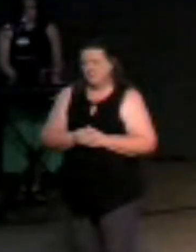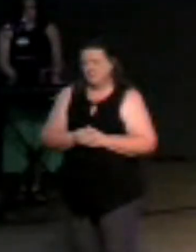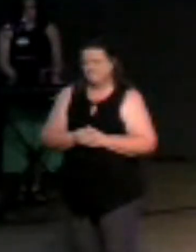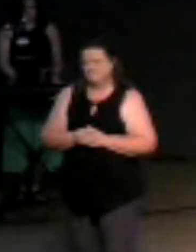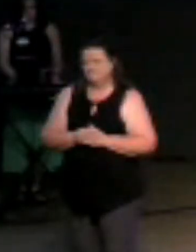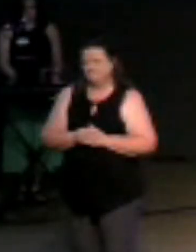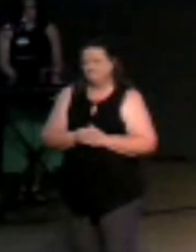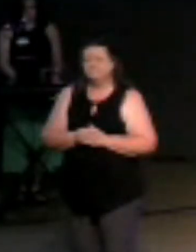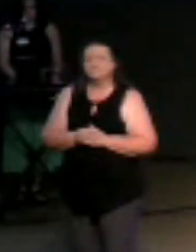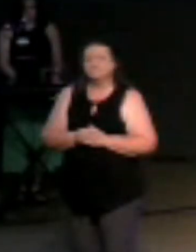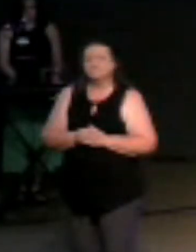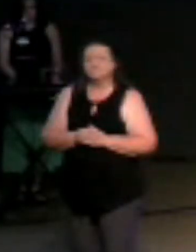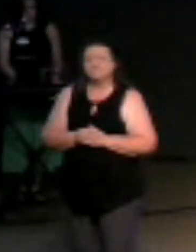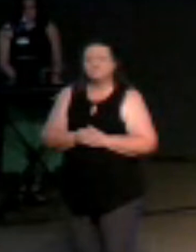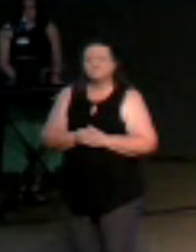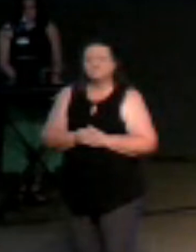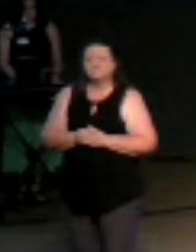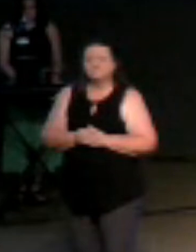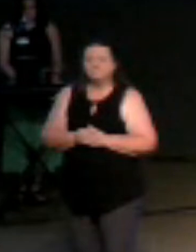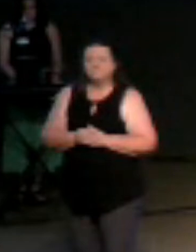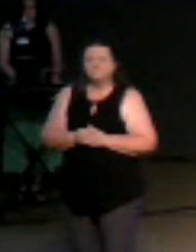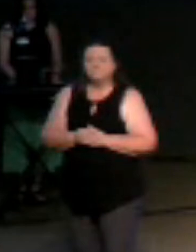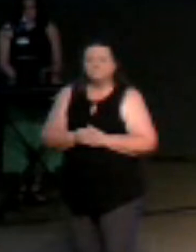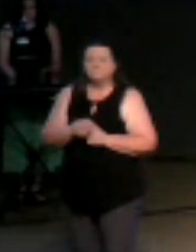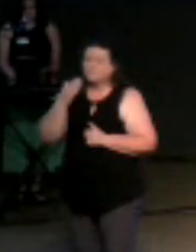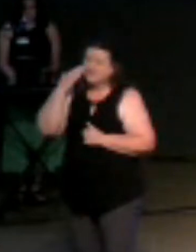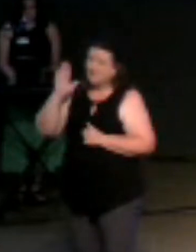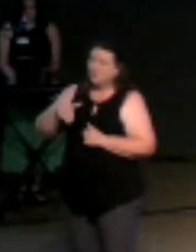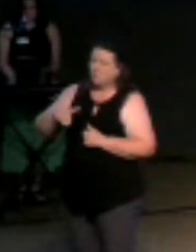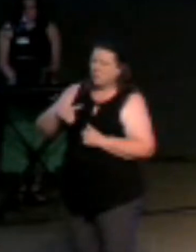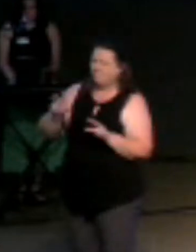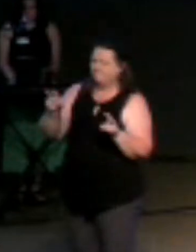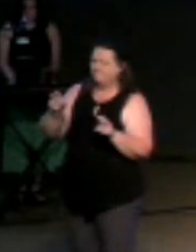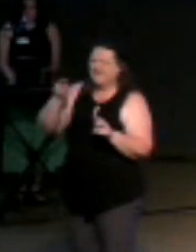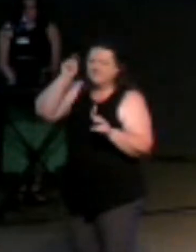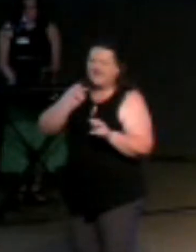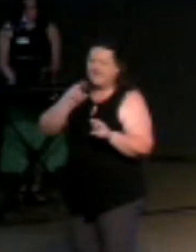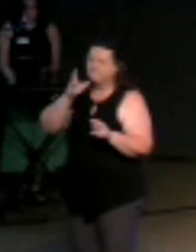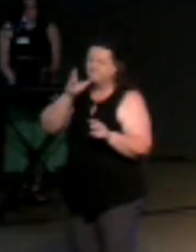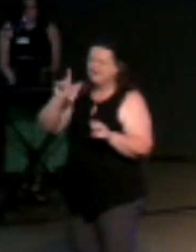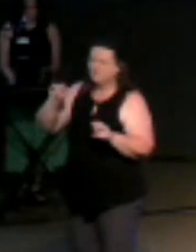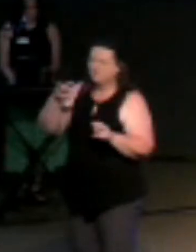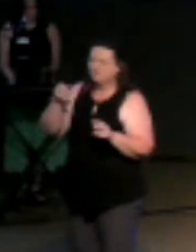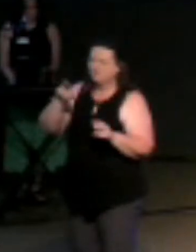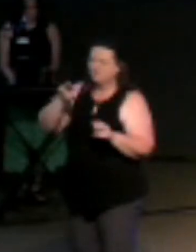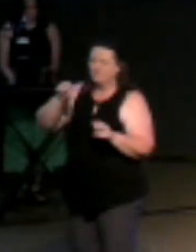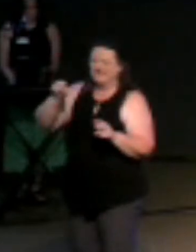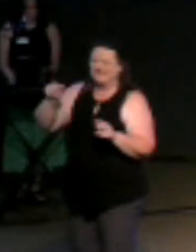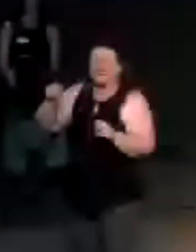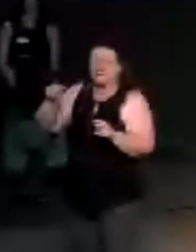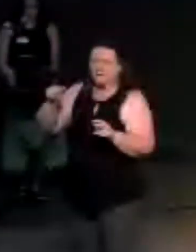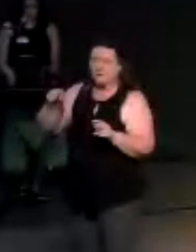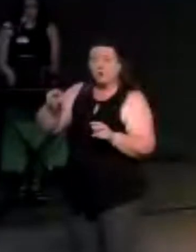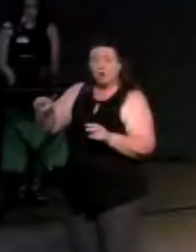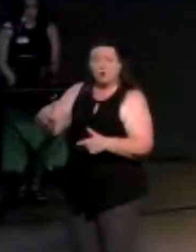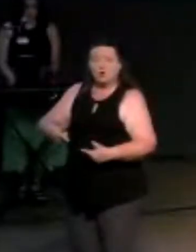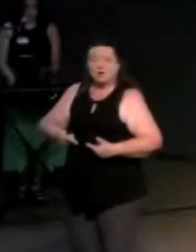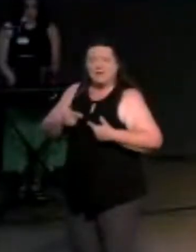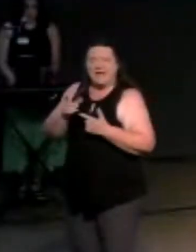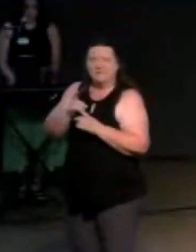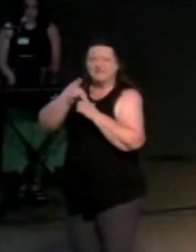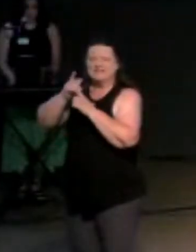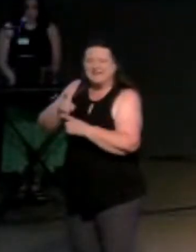you know mother theresa mother theresa was she dedicated her life to care for the